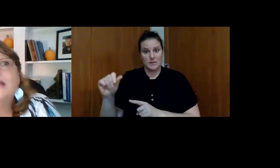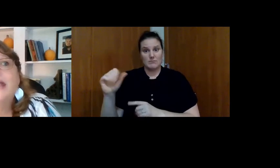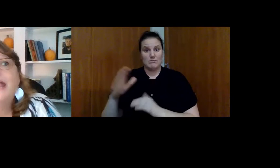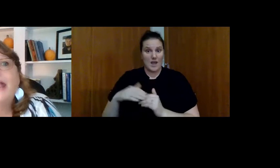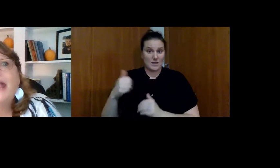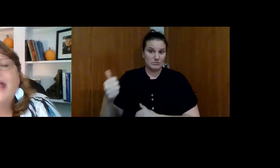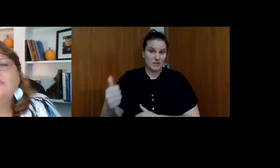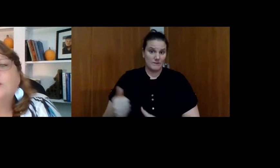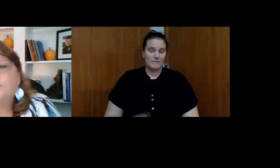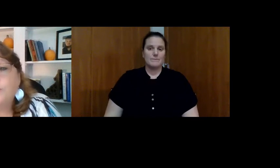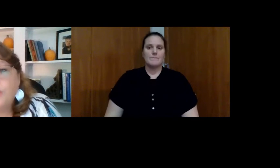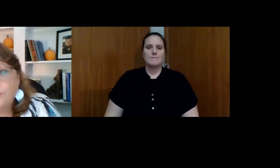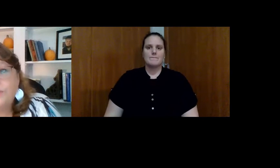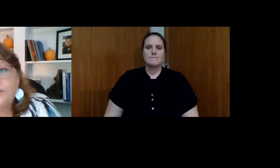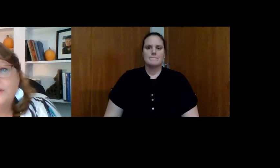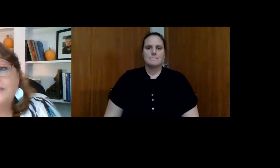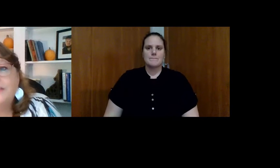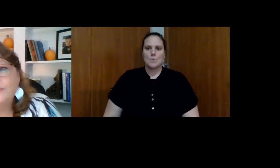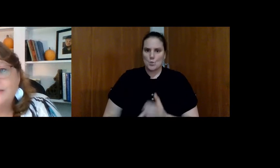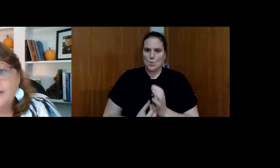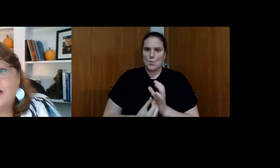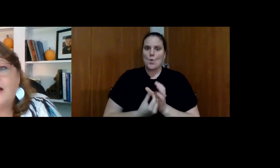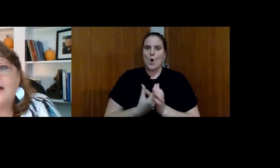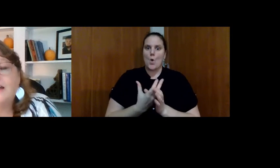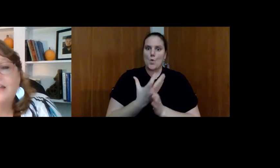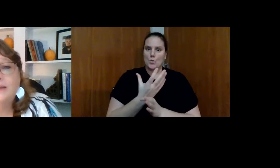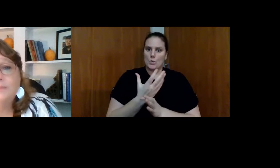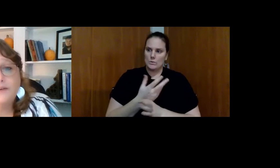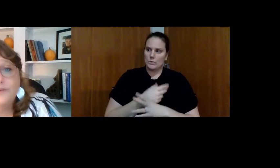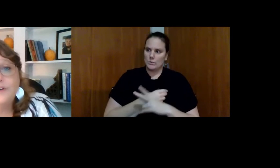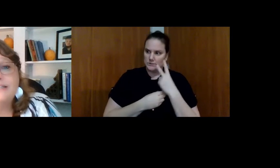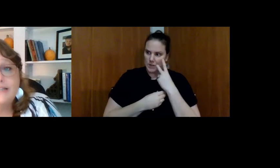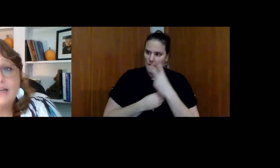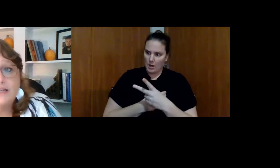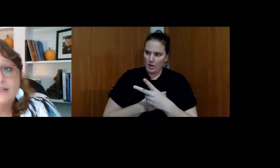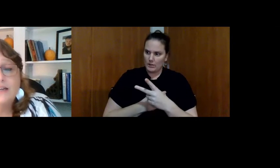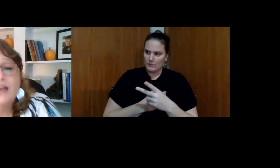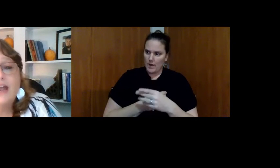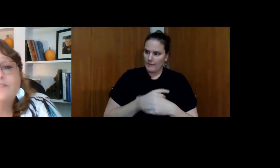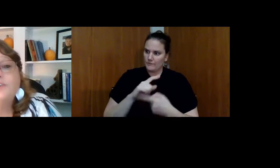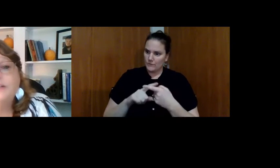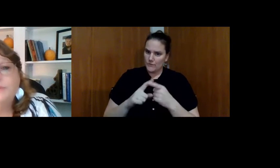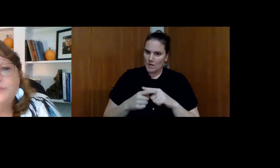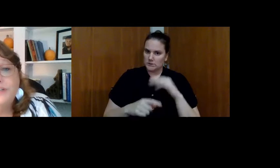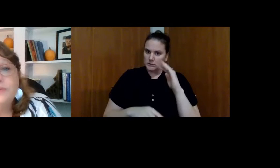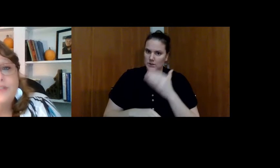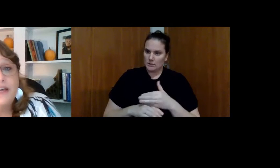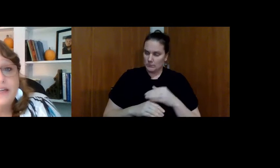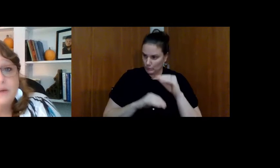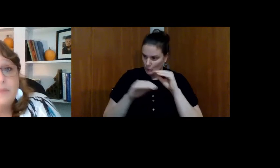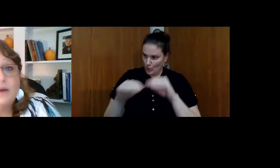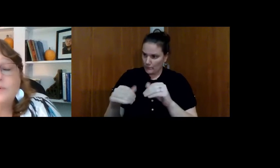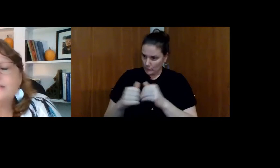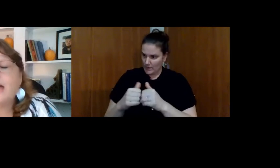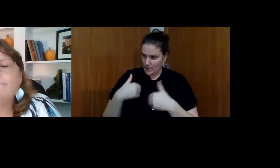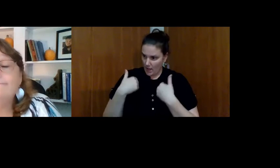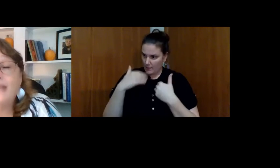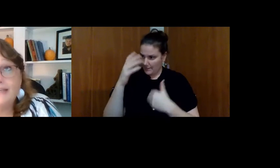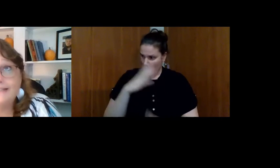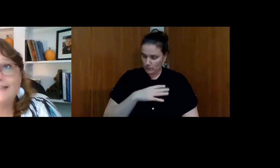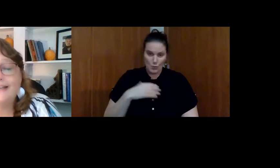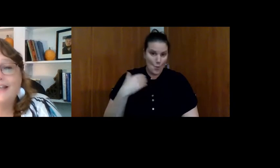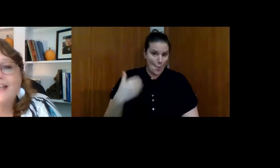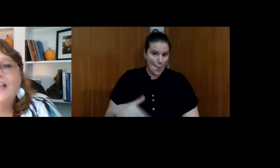was. And the growth that we saw in my friend's son after he moved in with that young man was